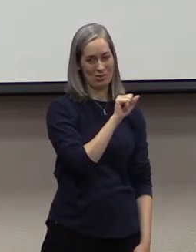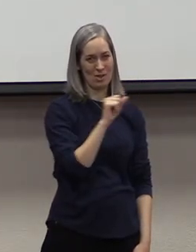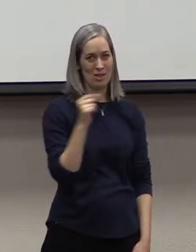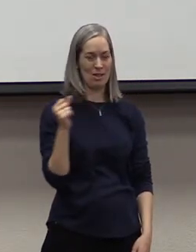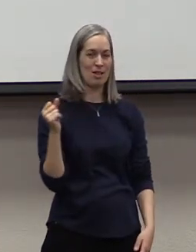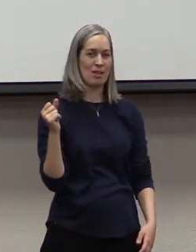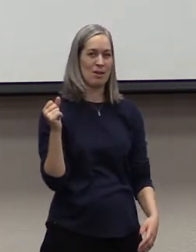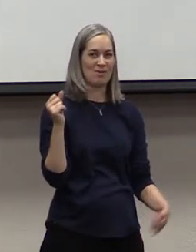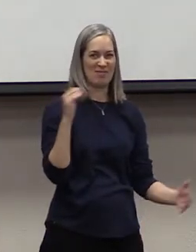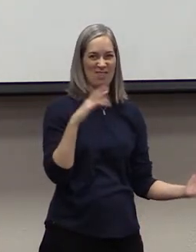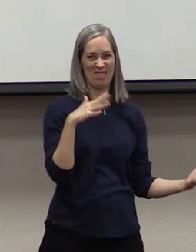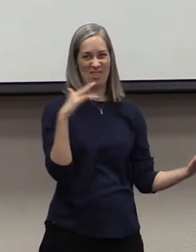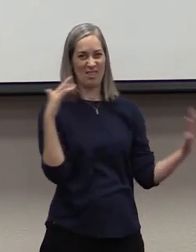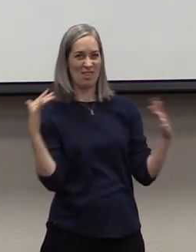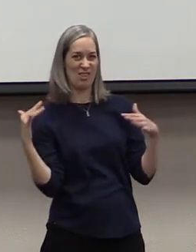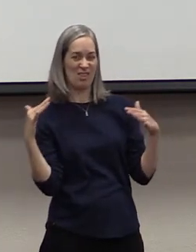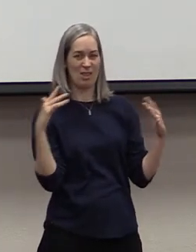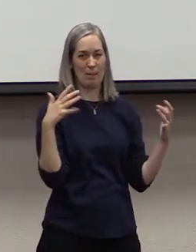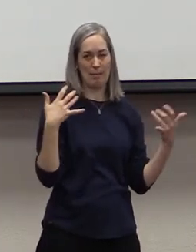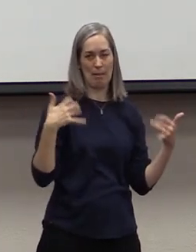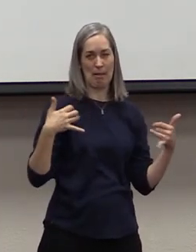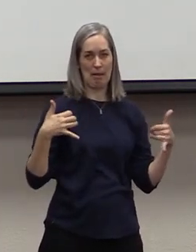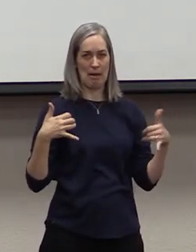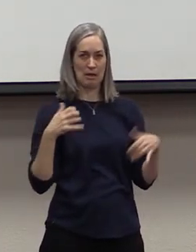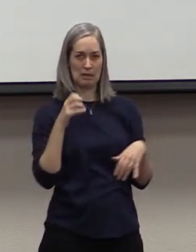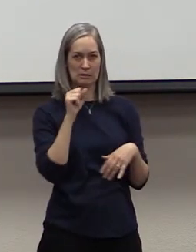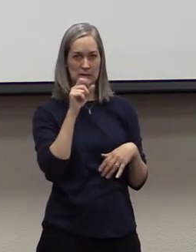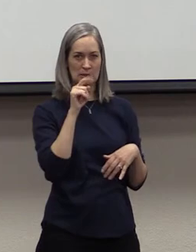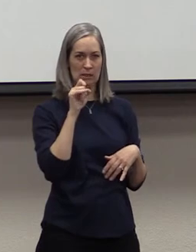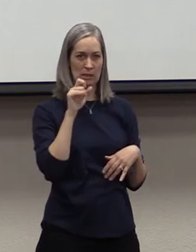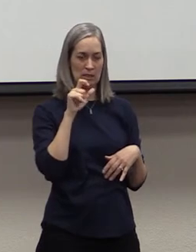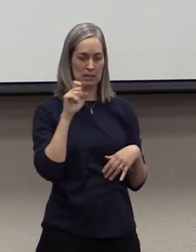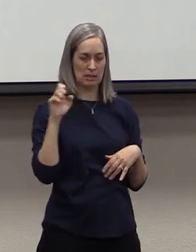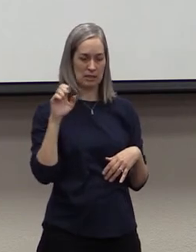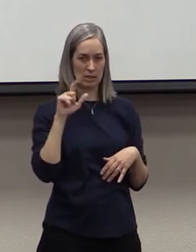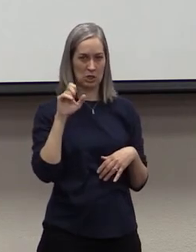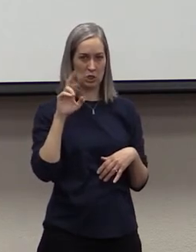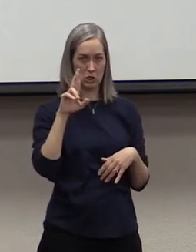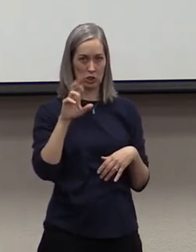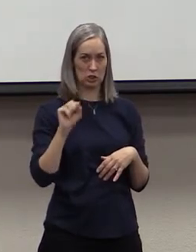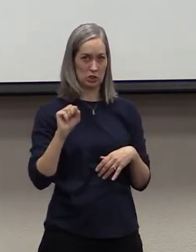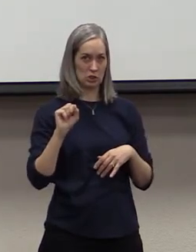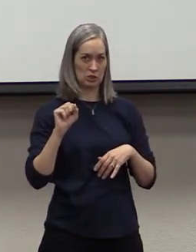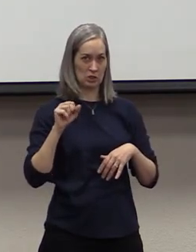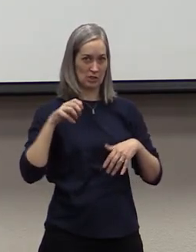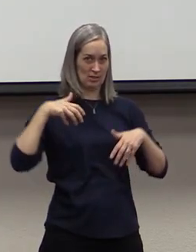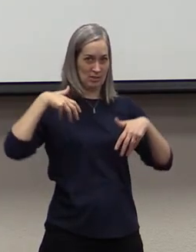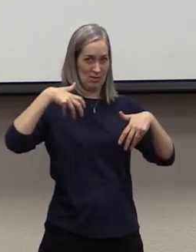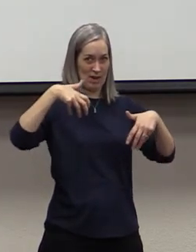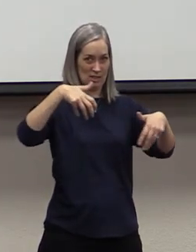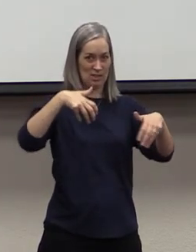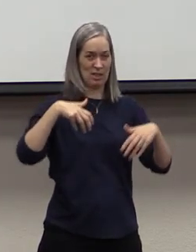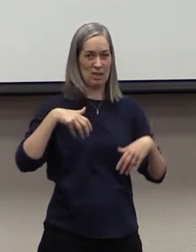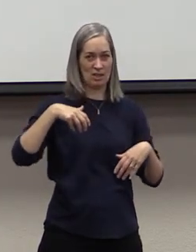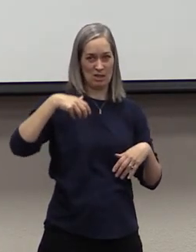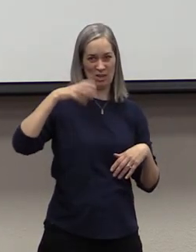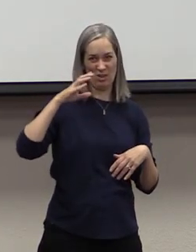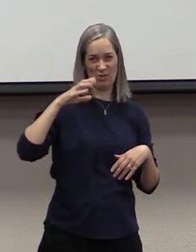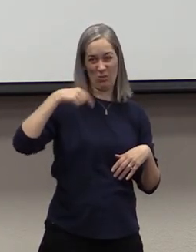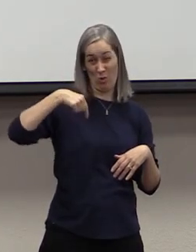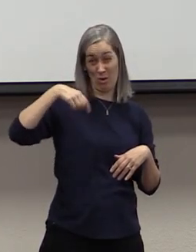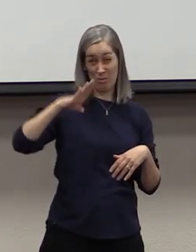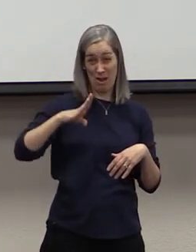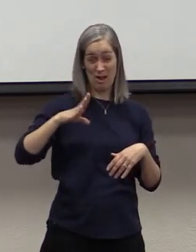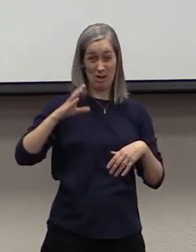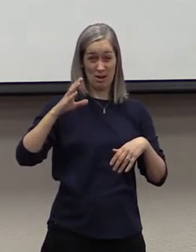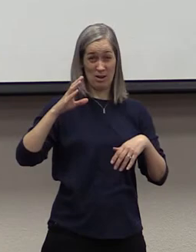and the Steelers are driving down the field. Their quarterback, Ben Roethlisberger, throws this ball in the end zone. And